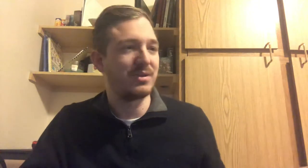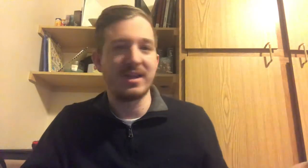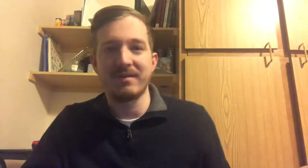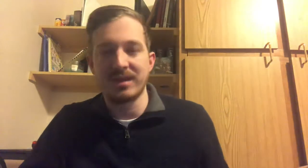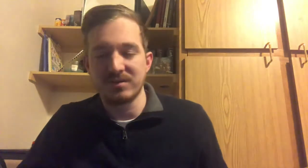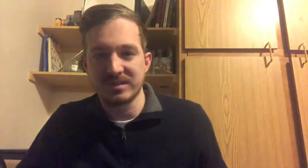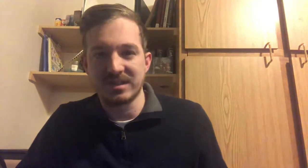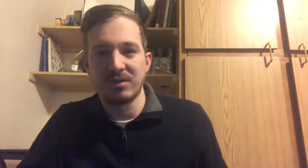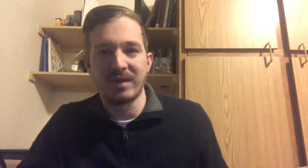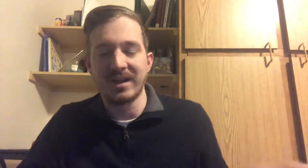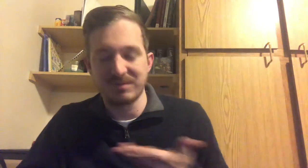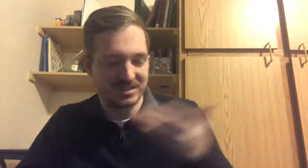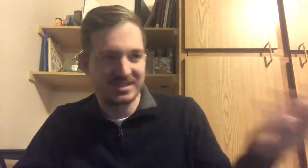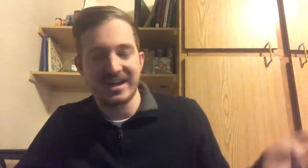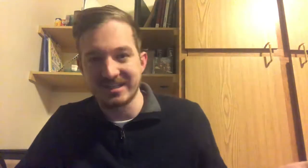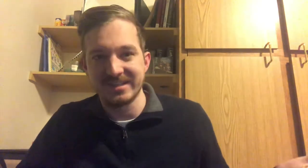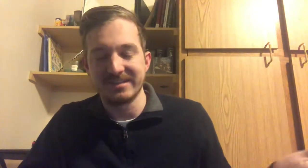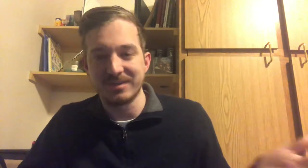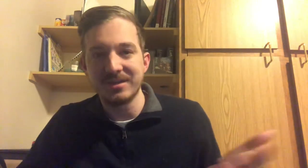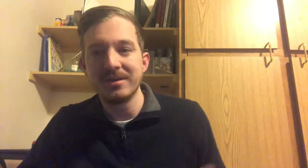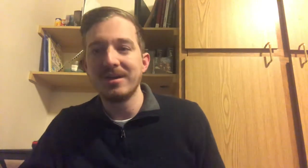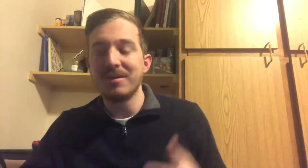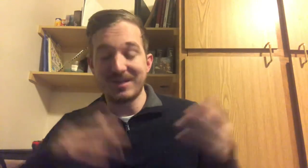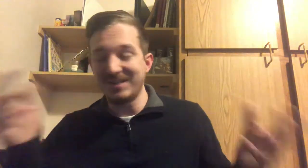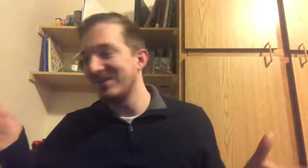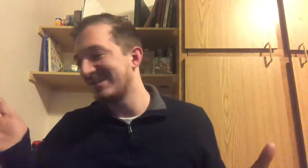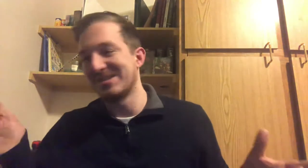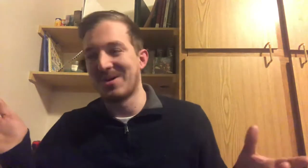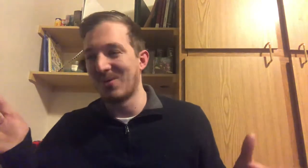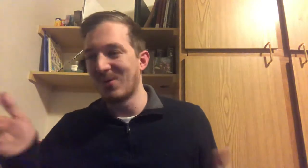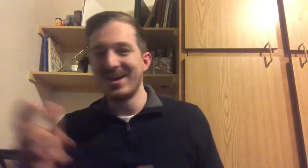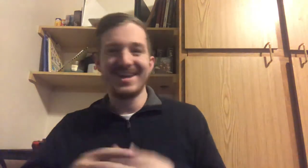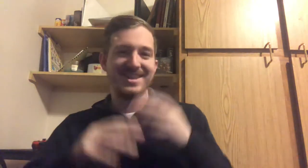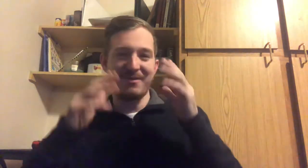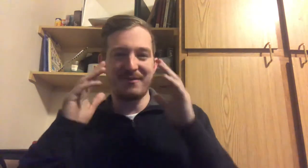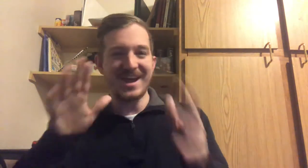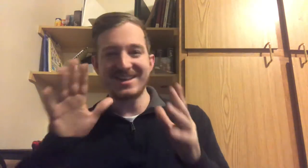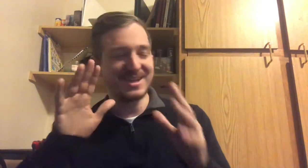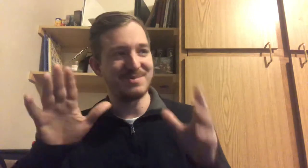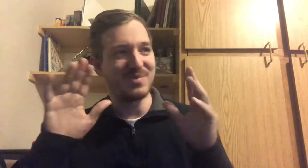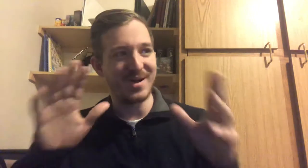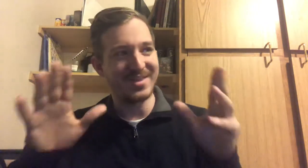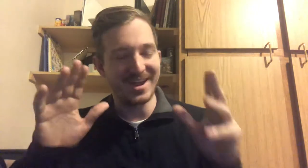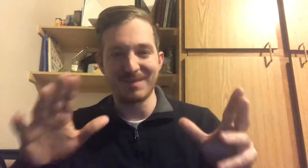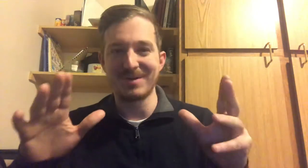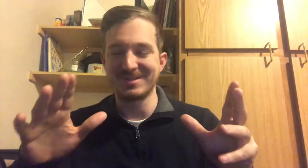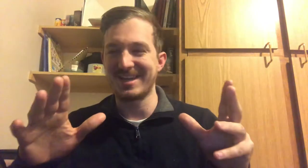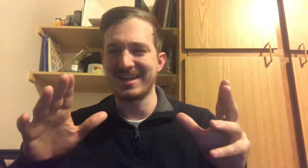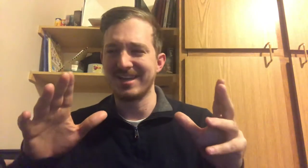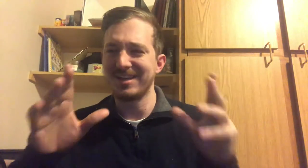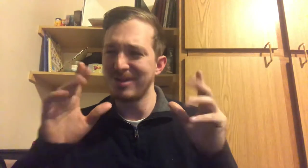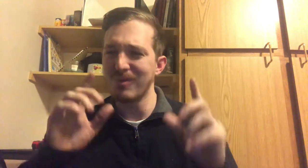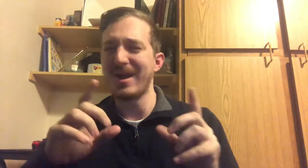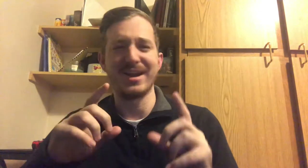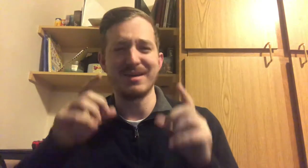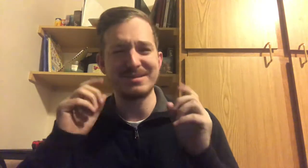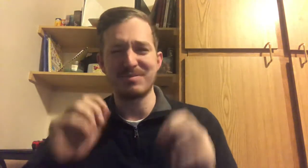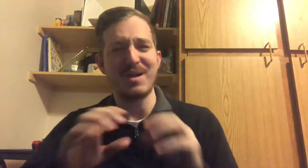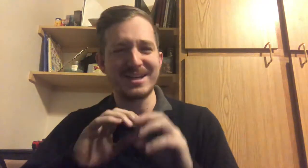really have the interest to do that, he was just kind of teasing me. But even so, the fact that he brought that up, I was like, you're right, I'm surprised